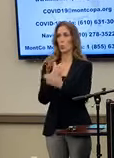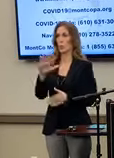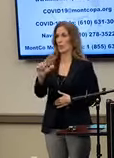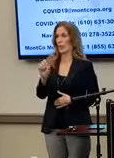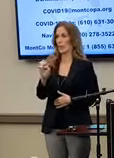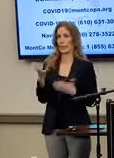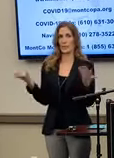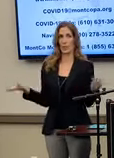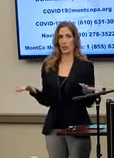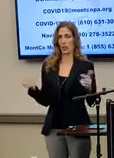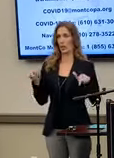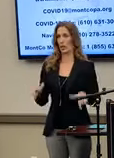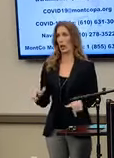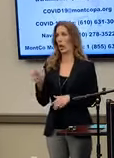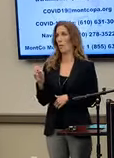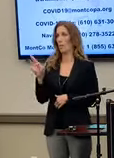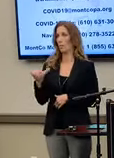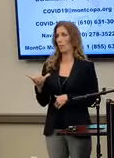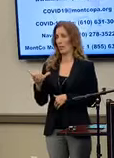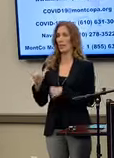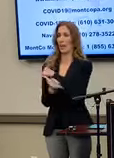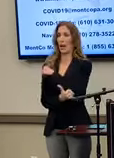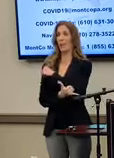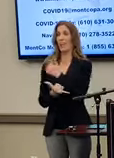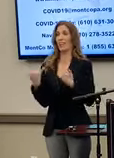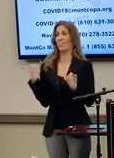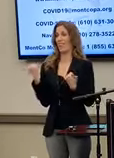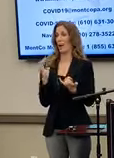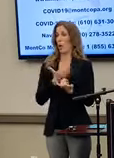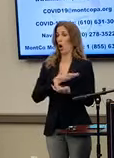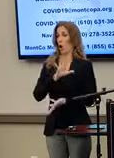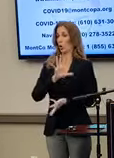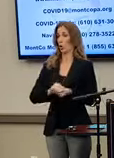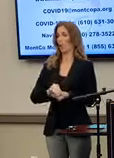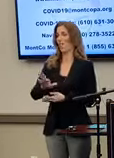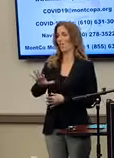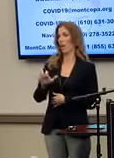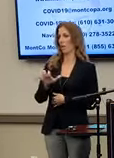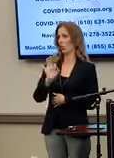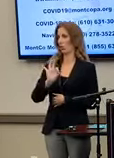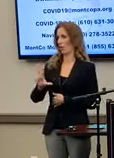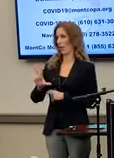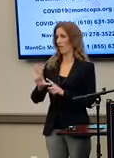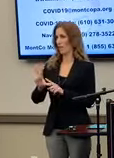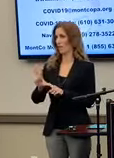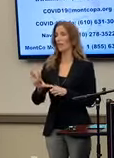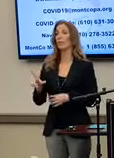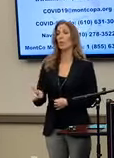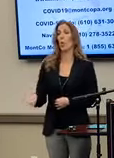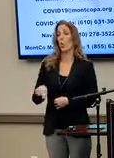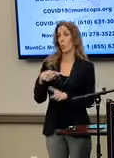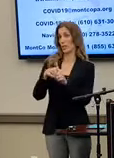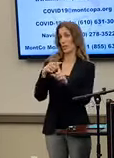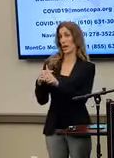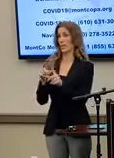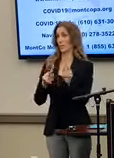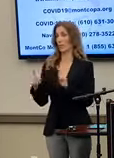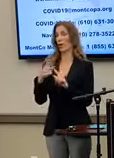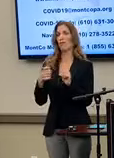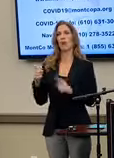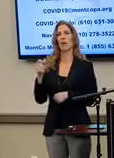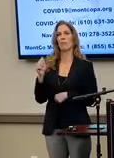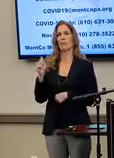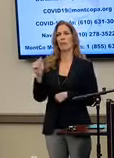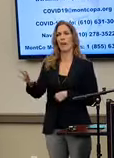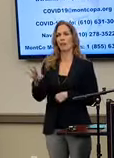in Montgomery County, bringing our total to 595. These positive individuals are from 19